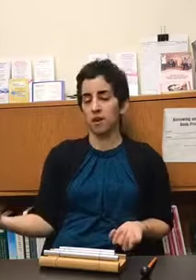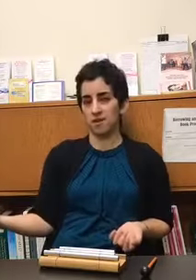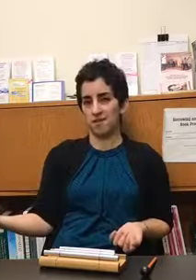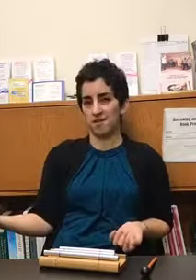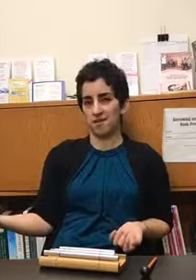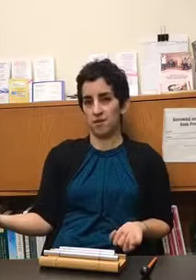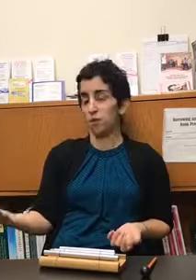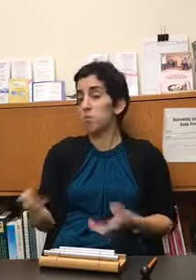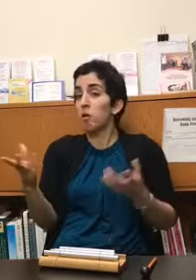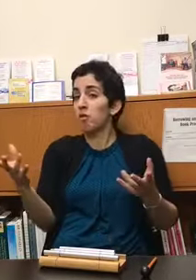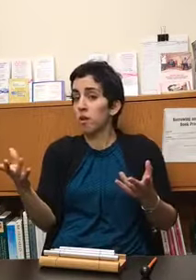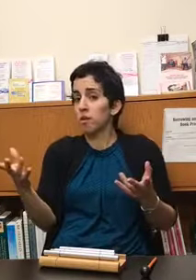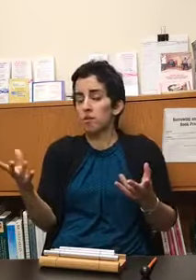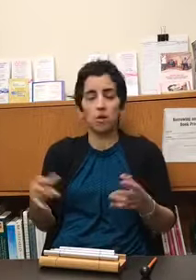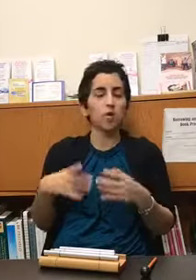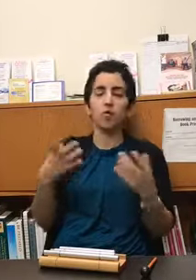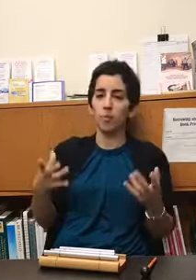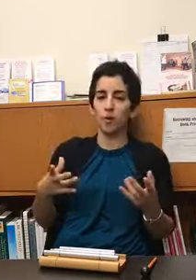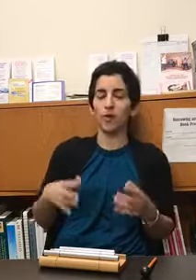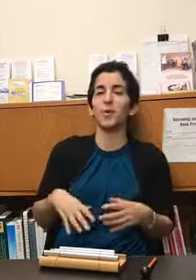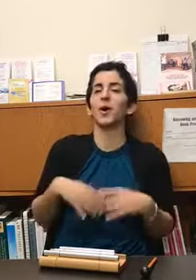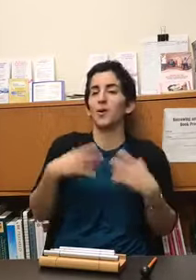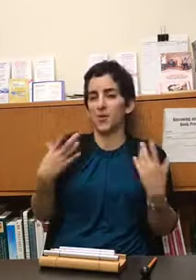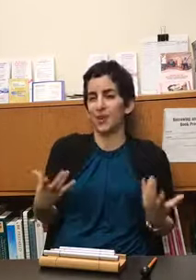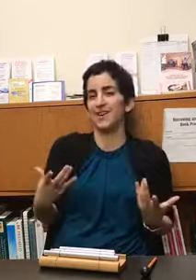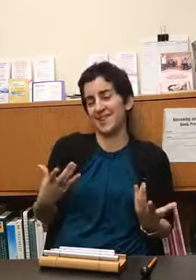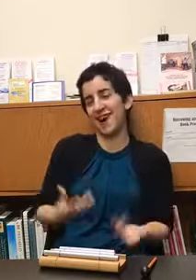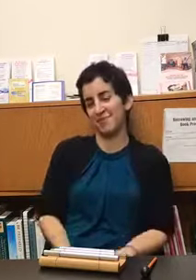it wasn't perfect we're not going for perfect code for good enough